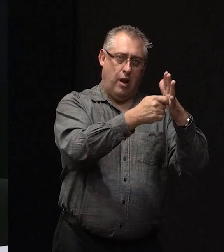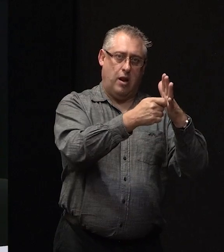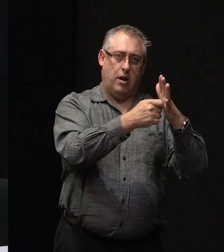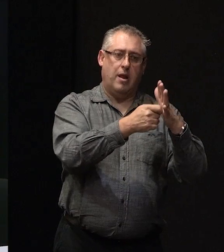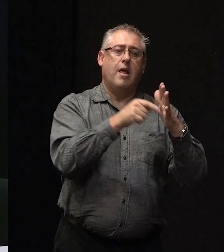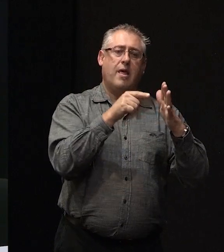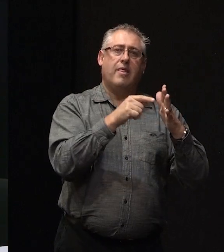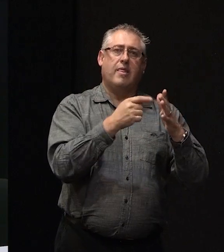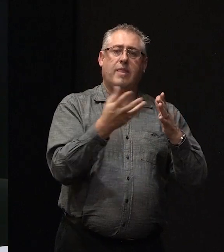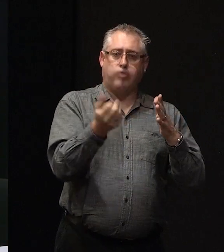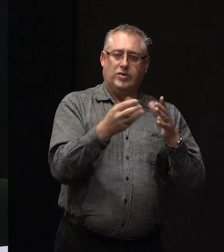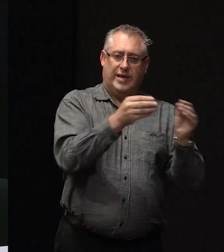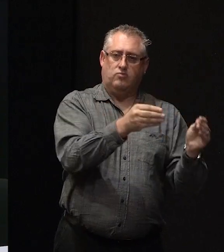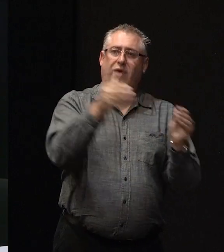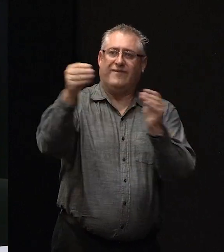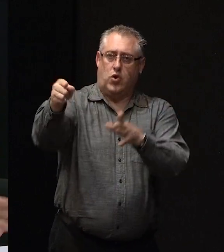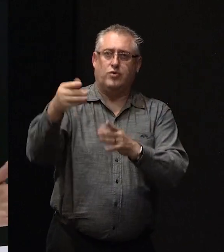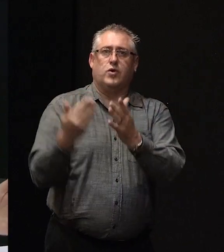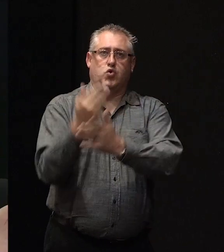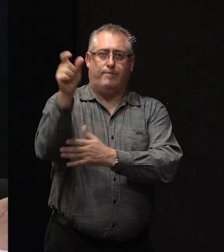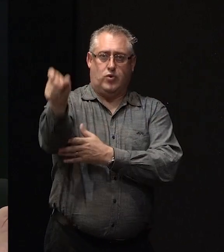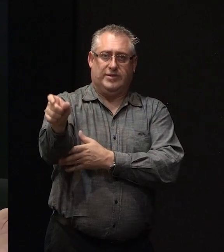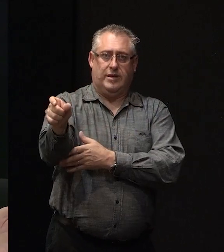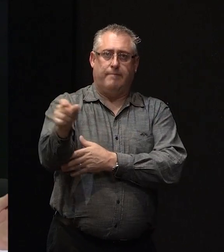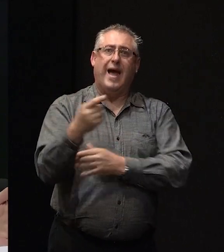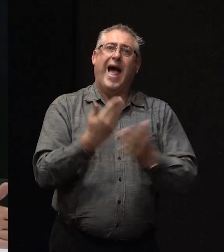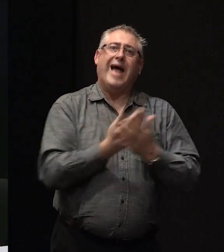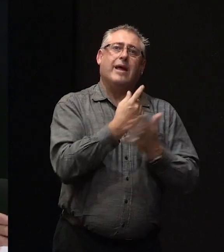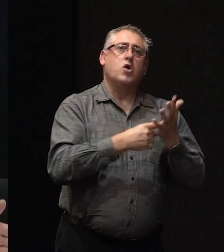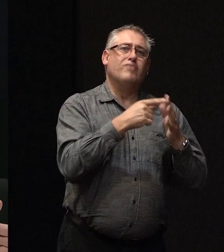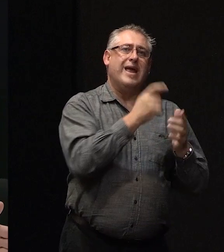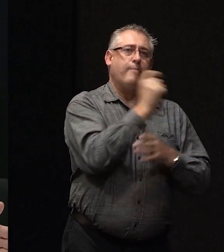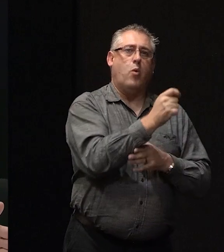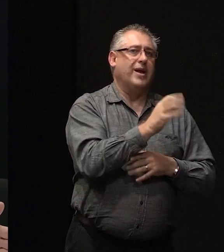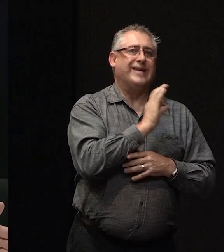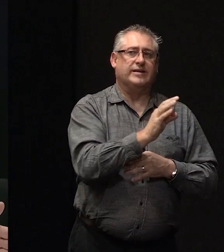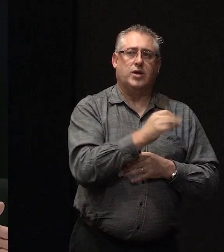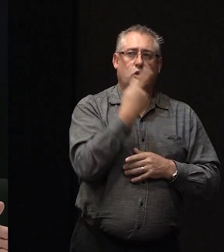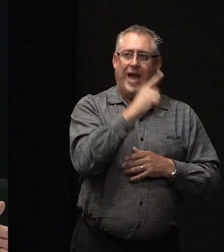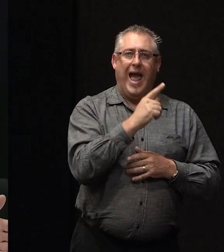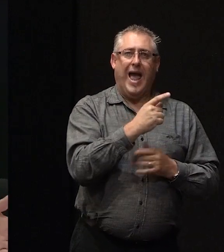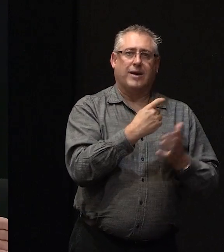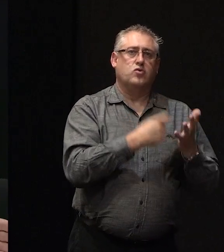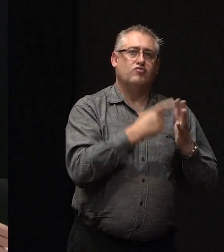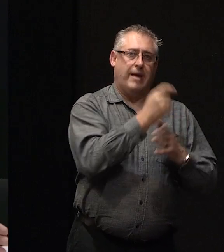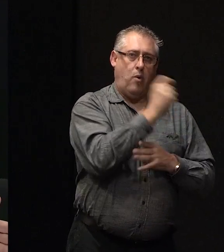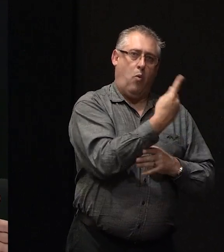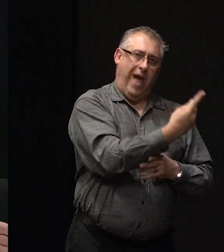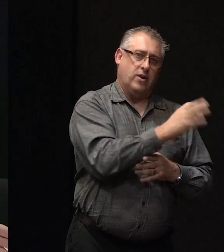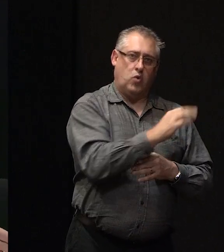transfer to the new person, but the option to be able to rebuild doesn't. What I would say... Yeah,